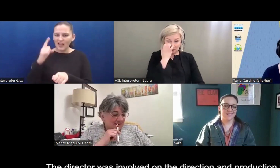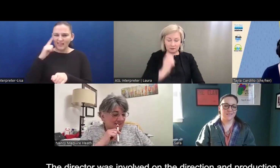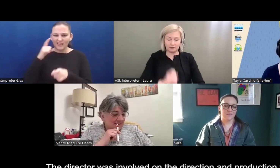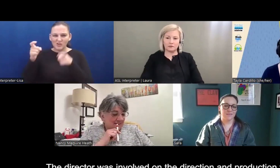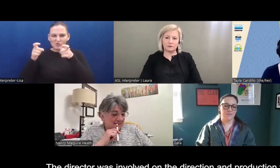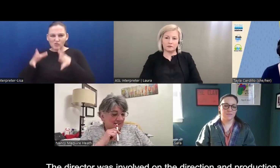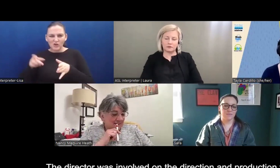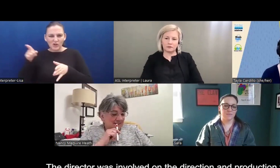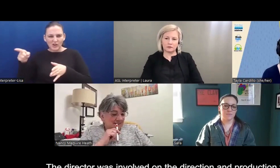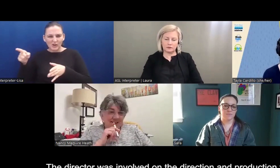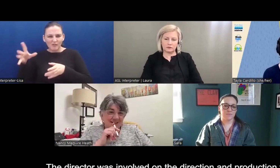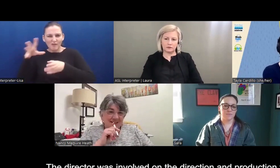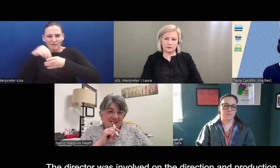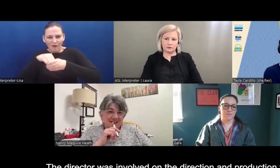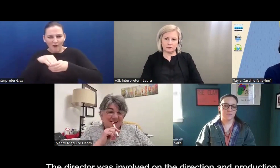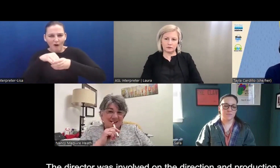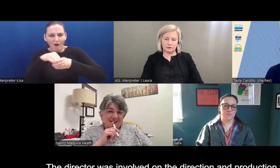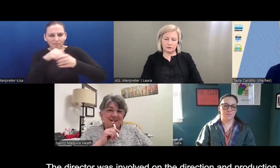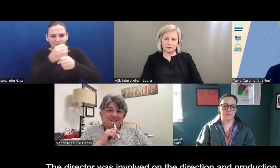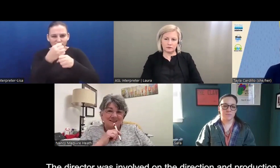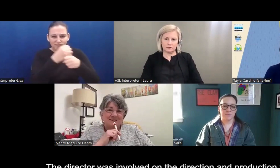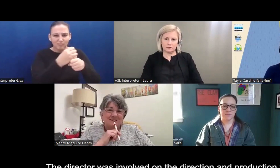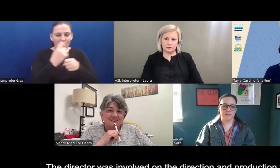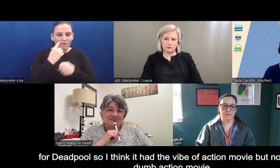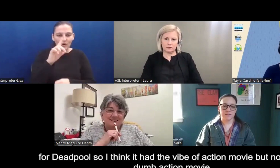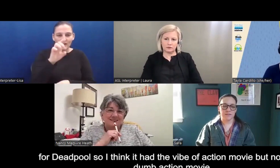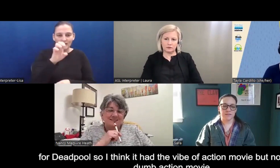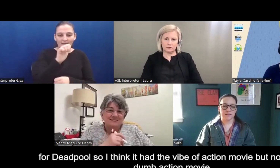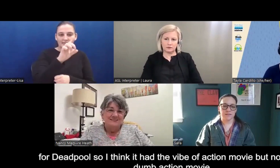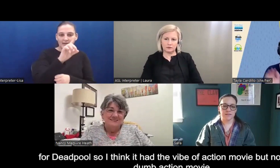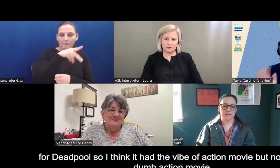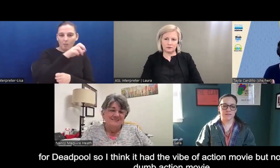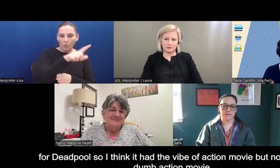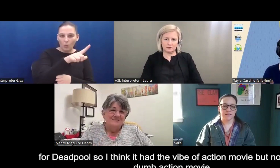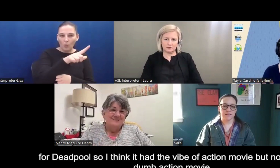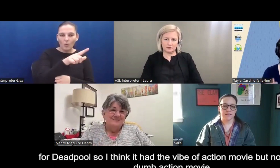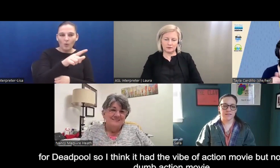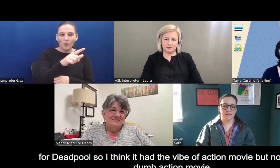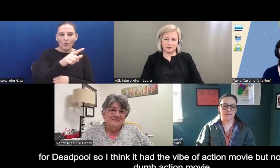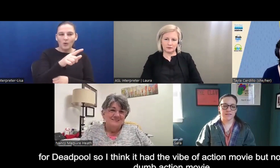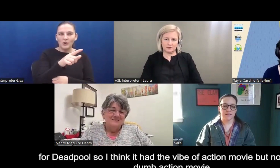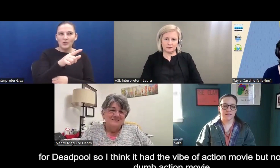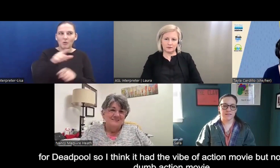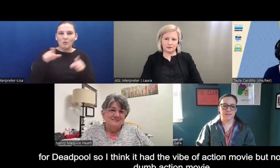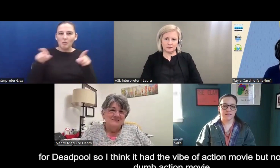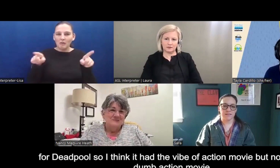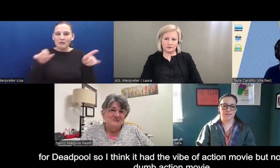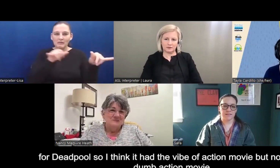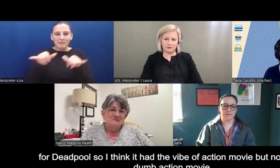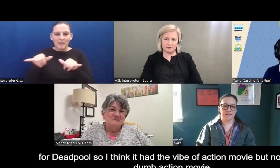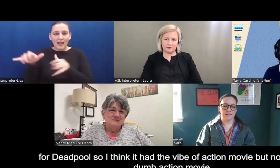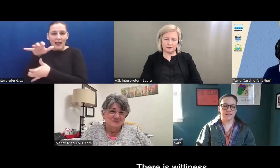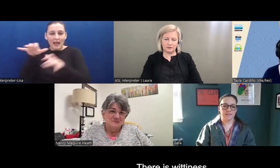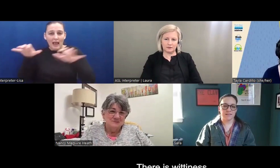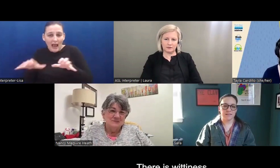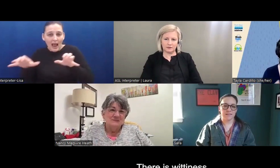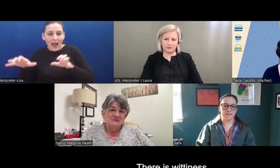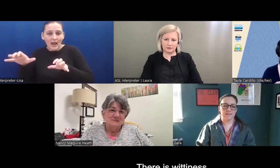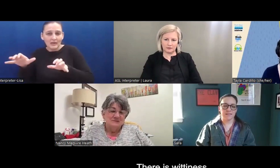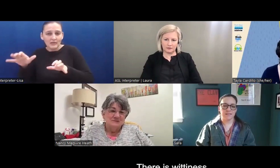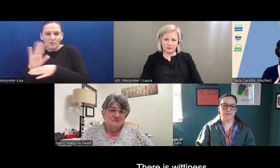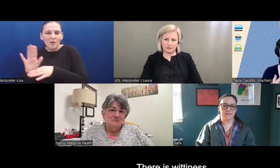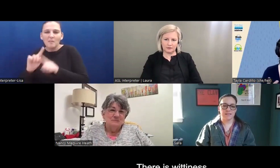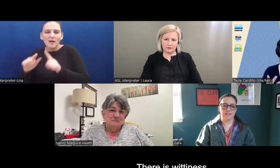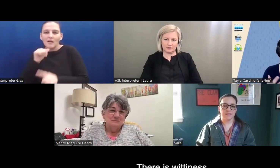direction production team for Deadpool. So it definitely has that vibe of like action movie, but not like a dumb action movie, like that